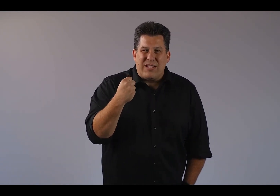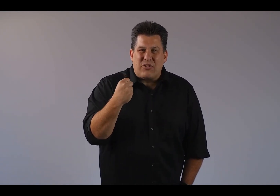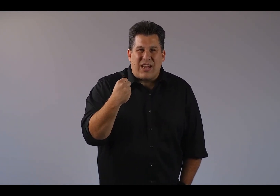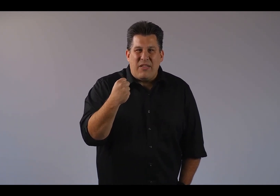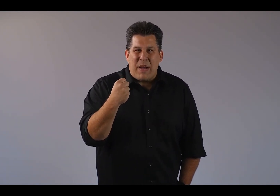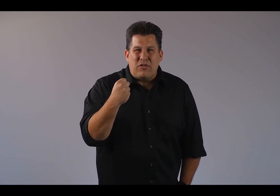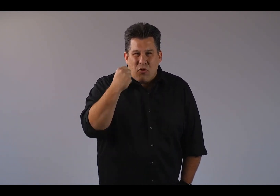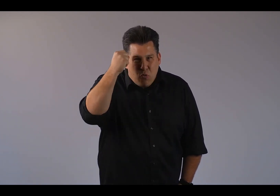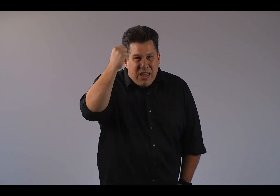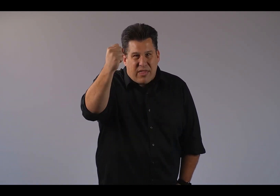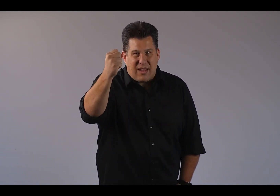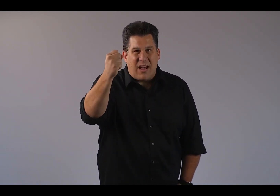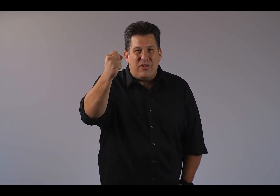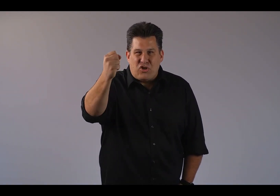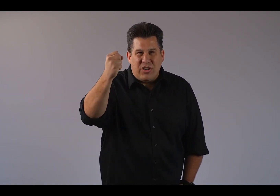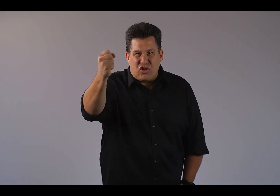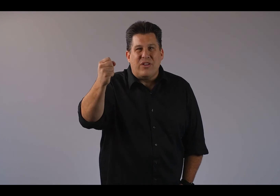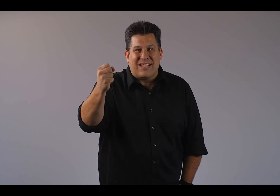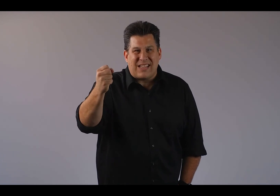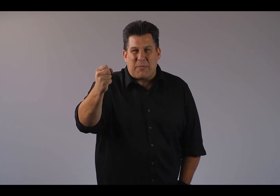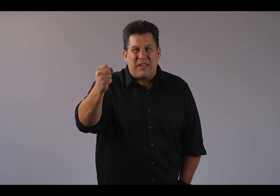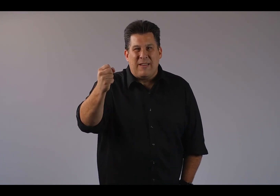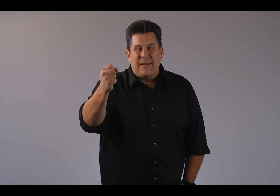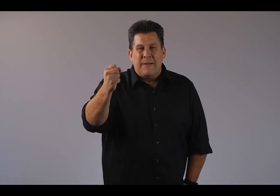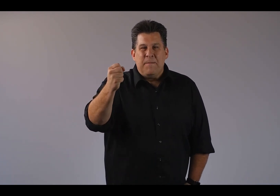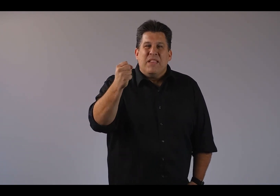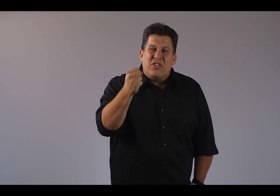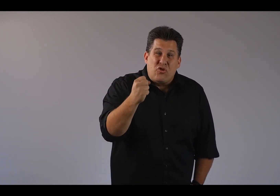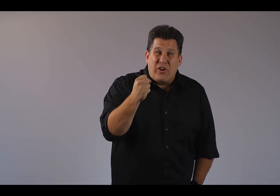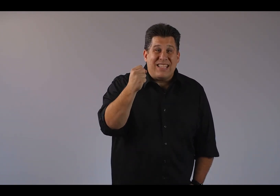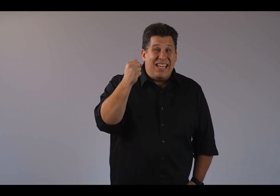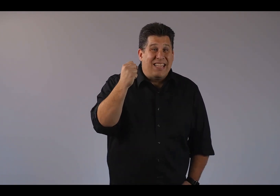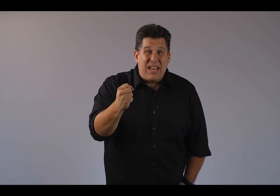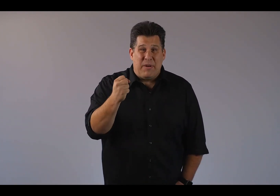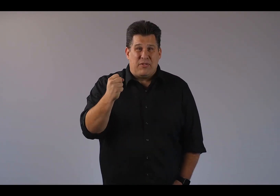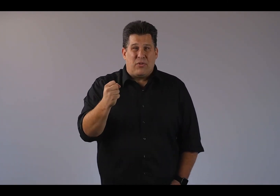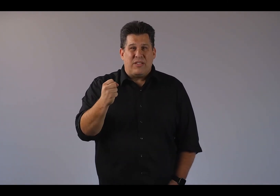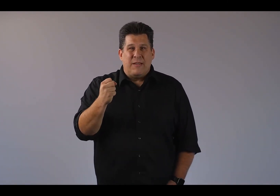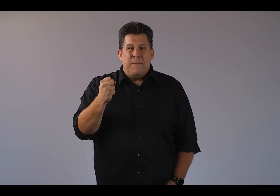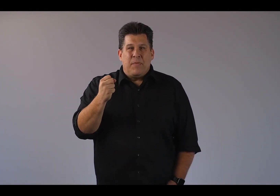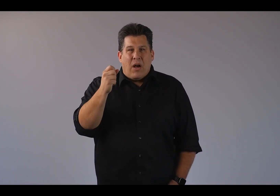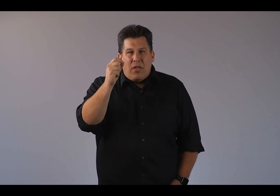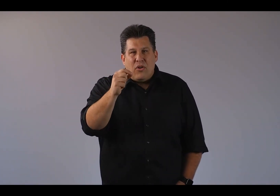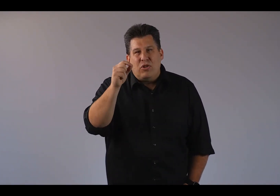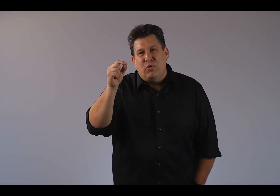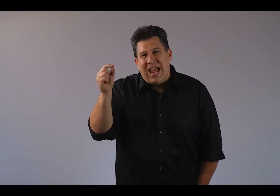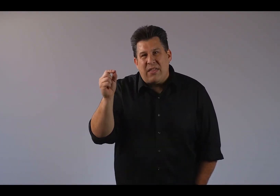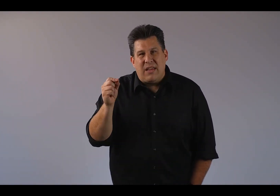outside the bounds of who we think God should and shouldn't accept. This story is an indictment of sorts on those who take the gift